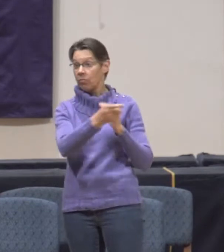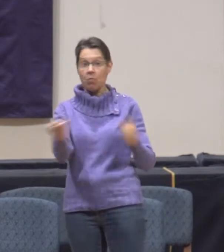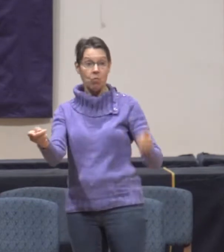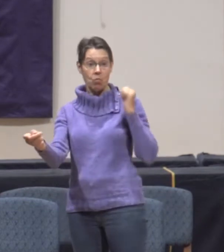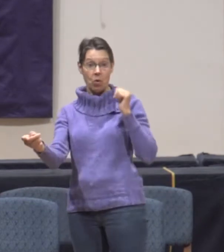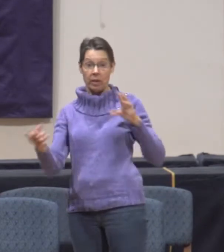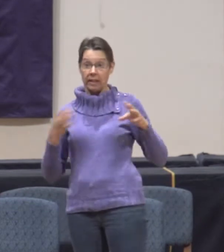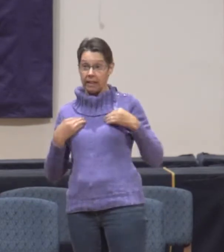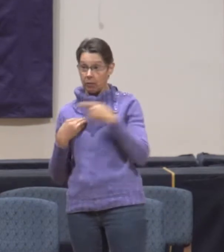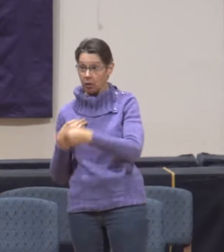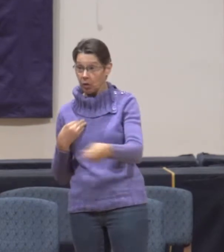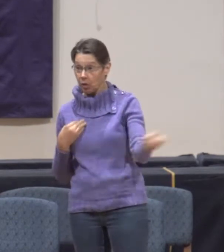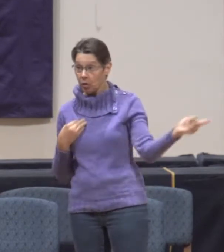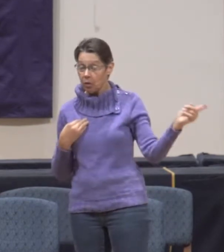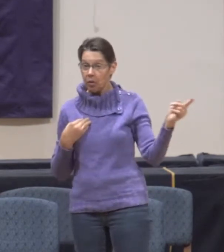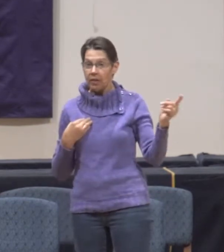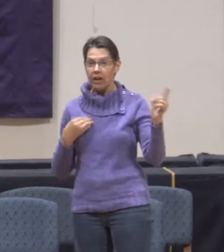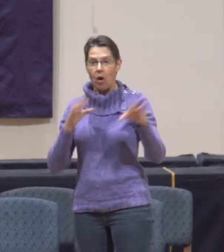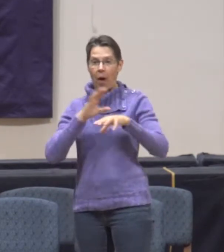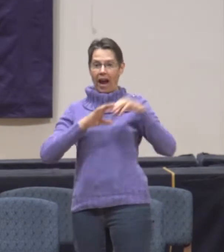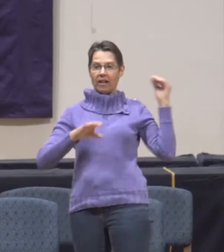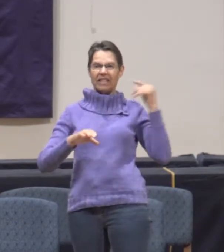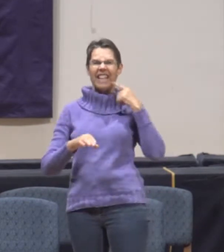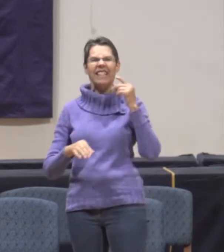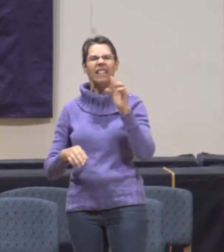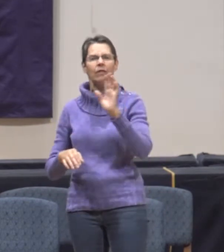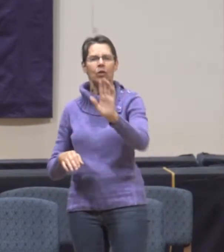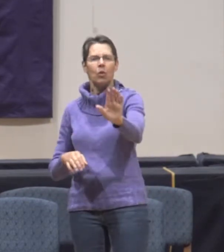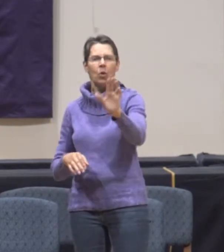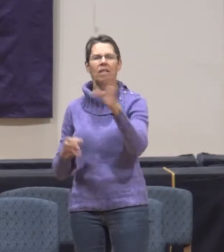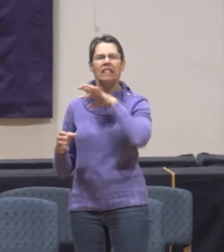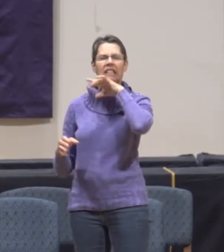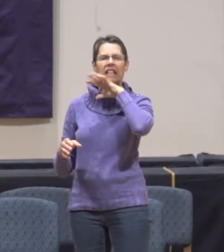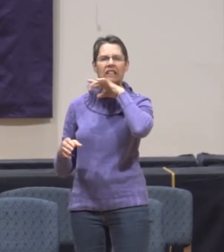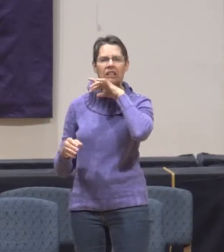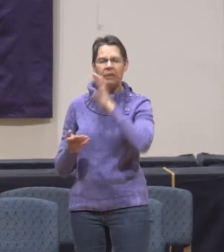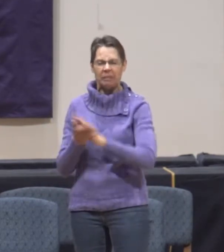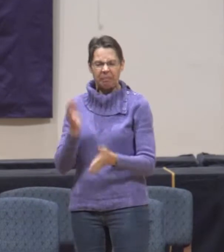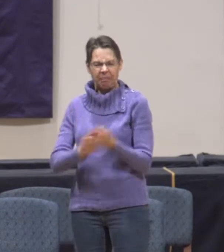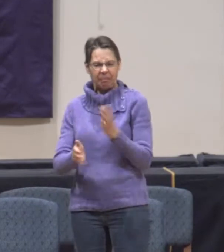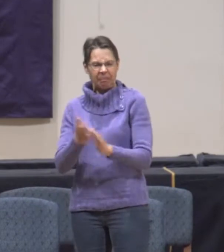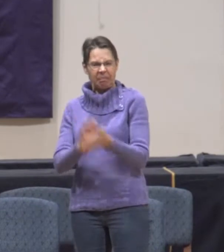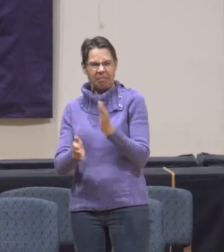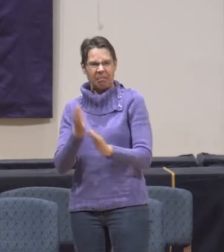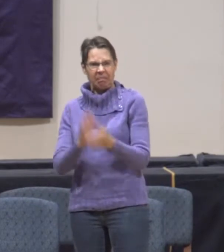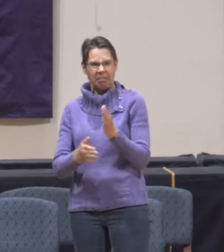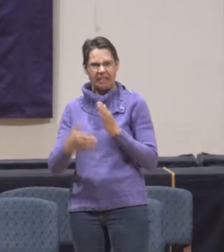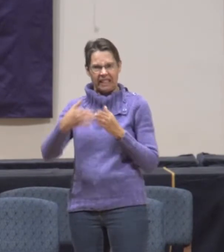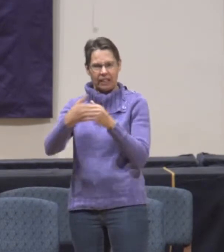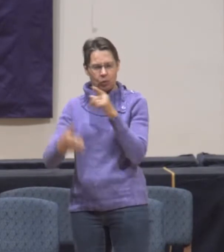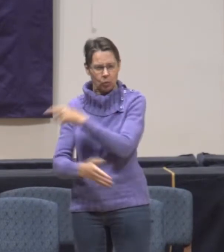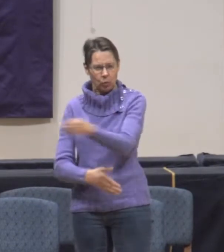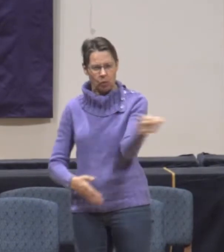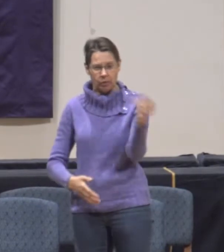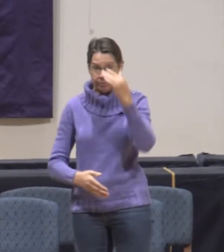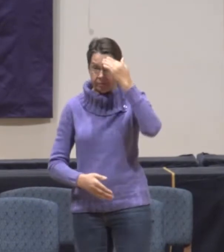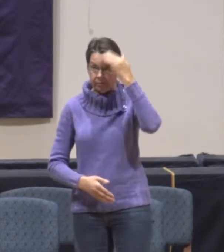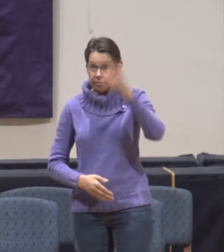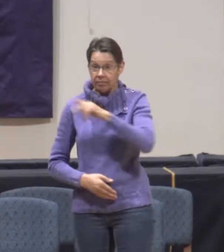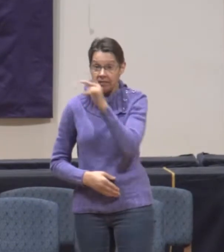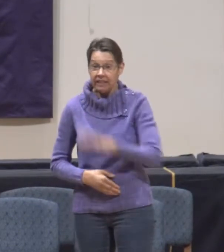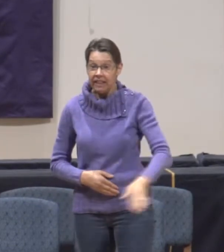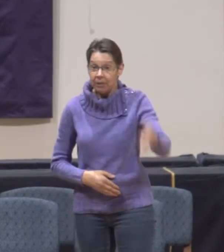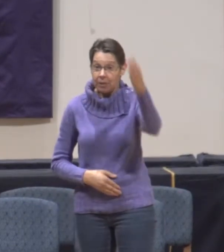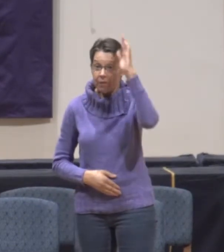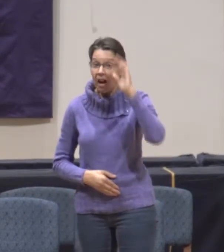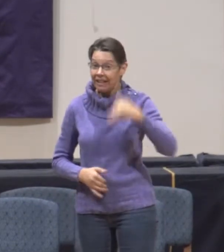the dust of your town that clings to my feet, we wipe off and protest against you. Yet know this, the kingdom of God has